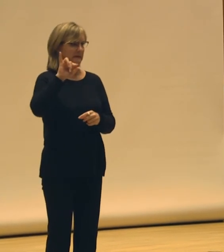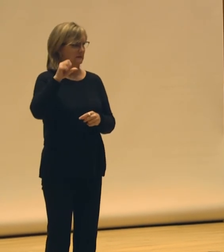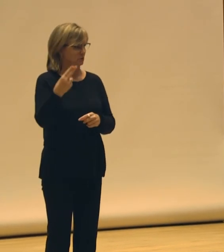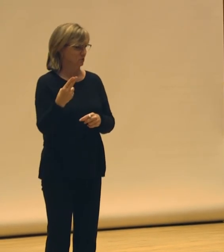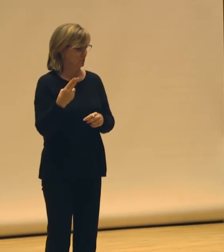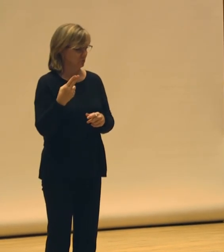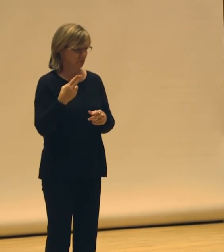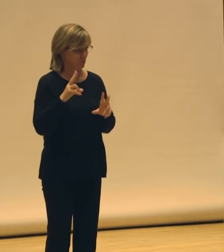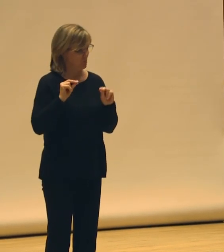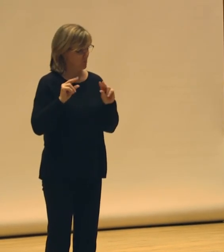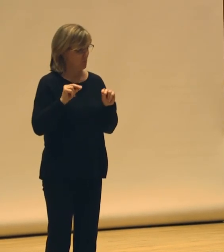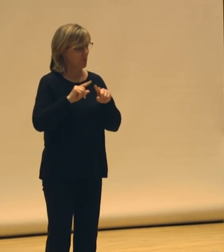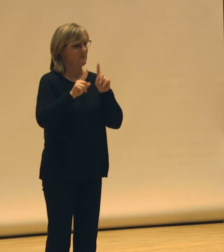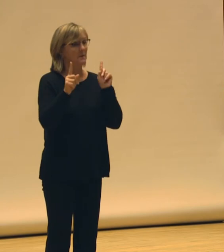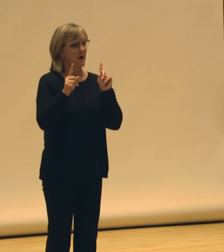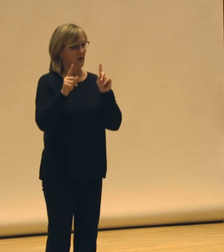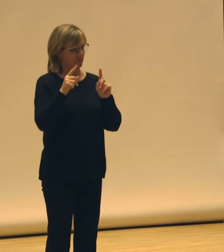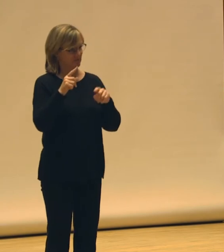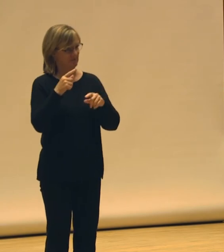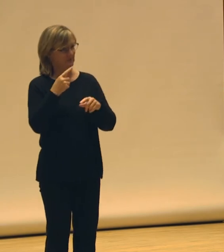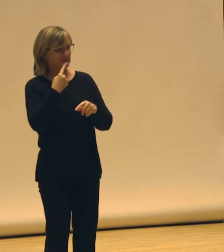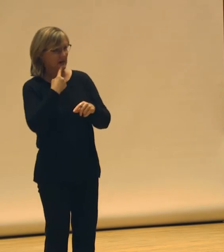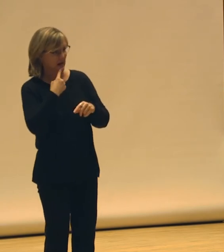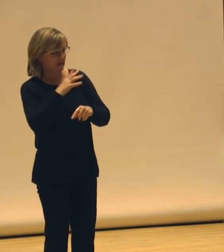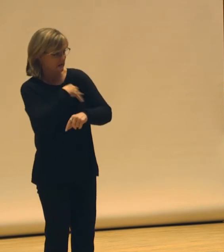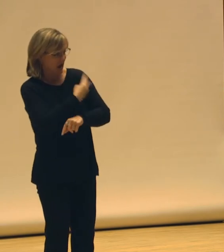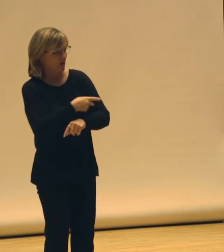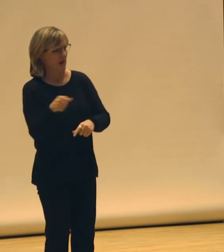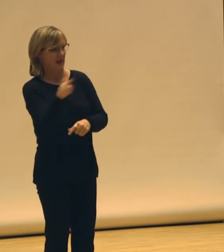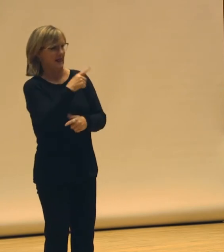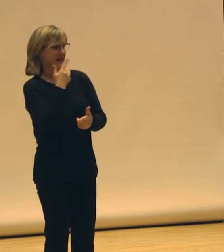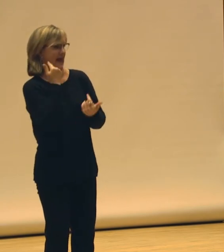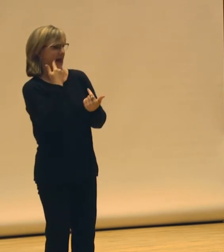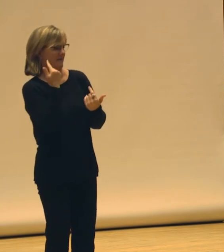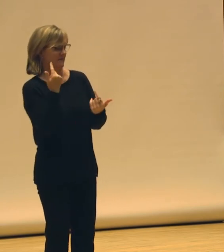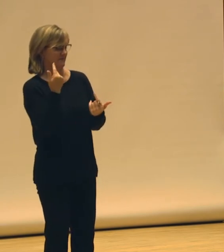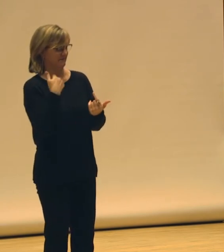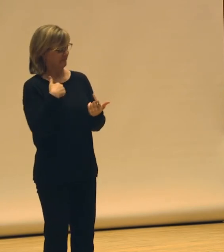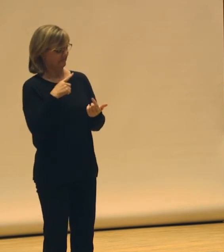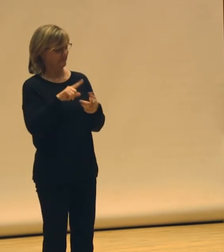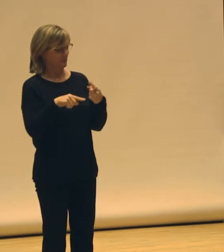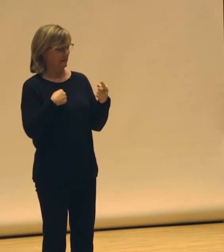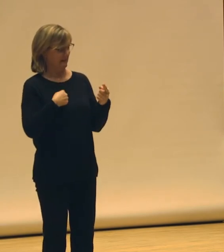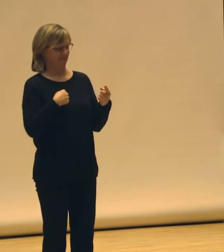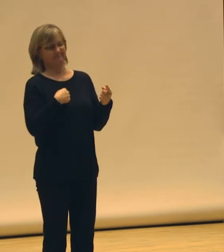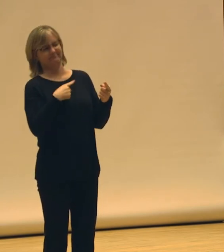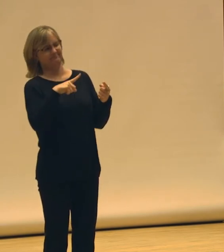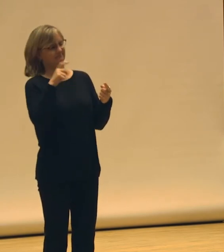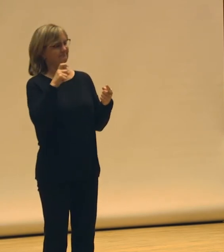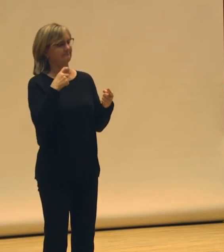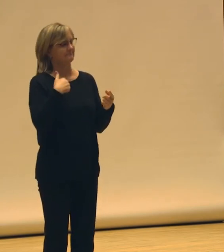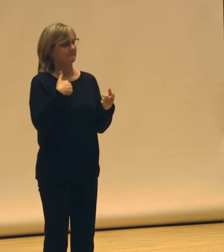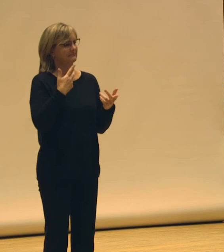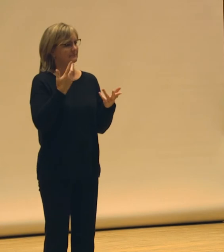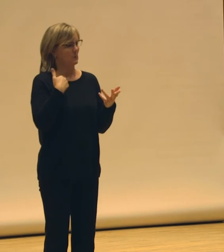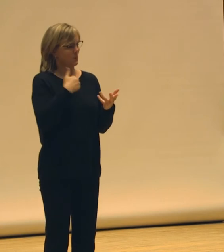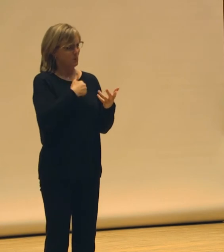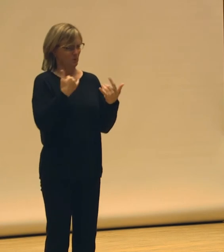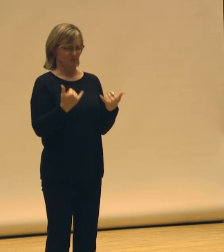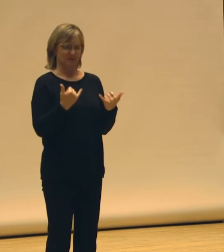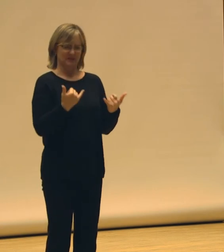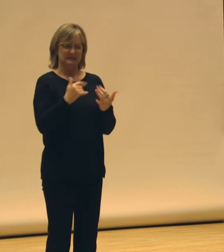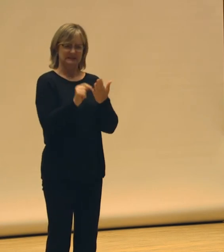Duwamish, but they laughed at Scottish. And so like that's just really curious to me in this time of we're trying,